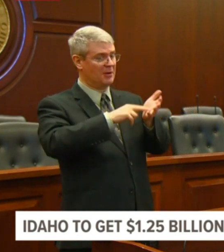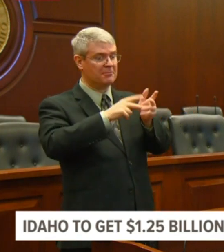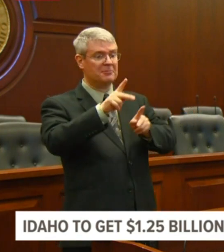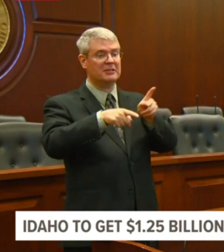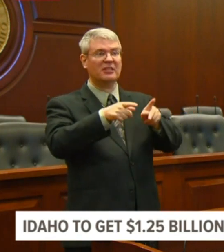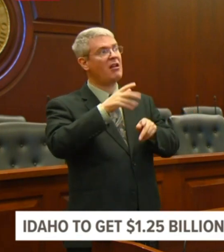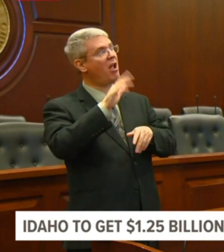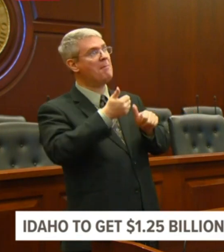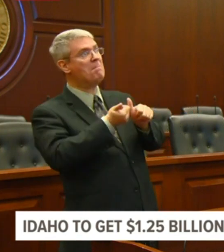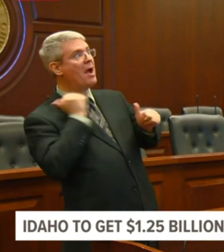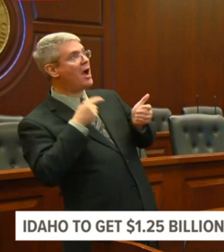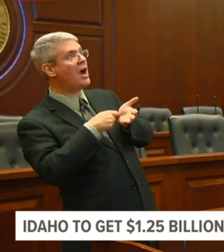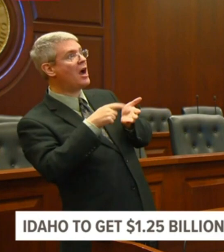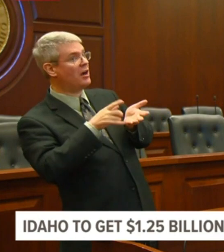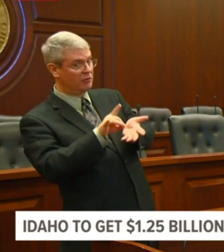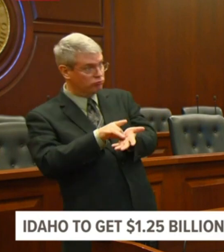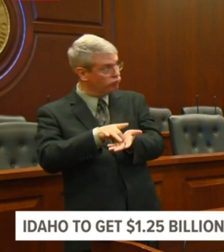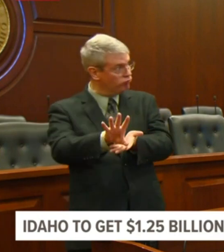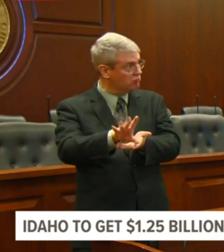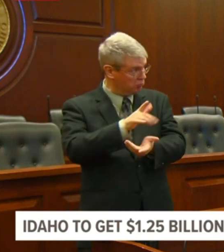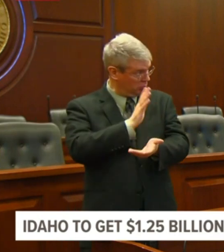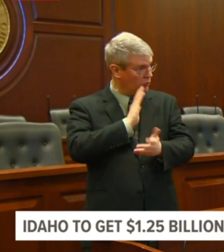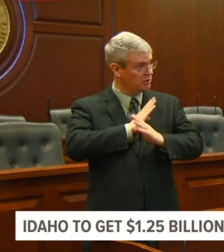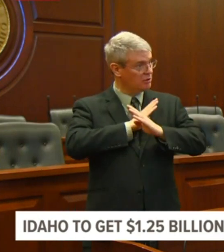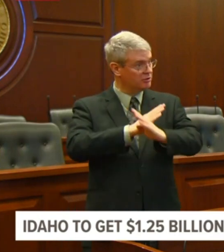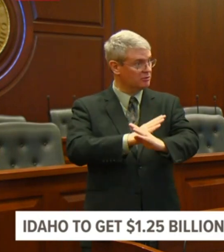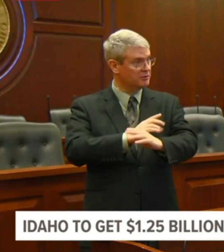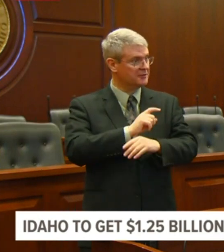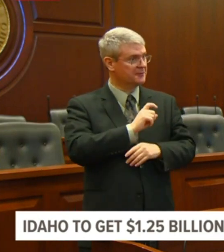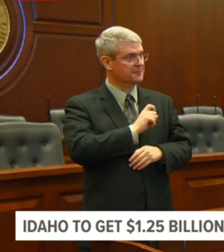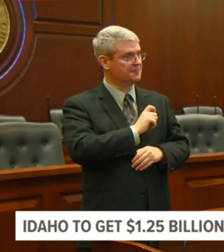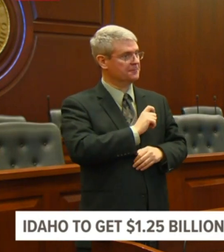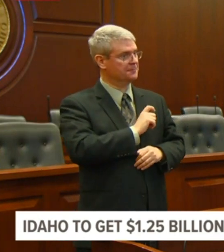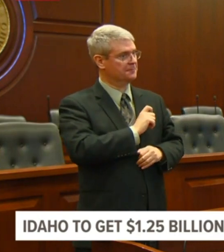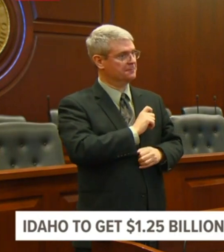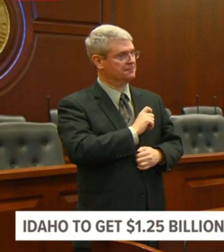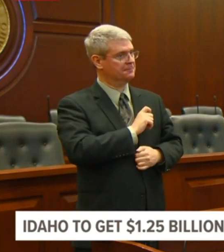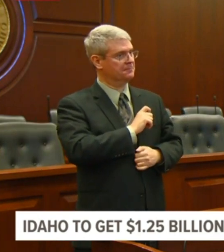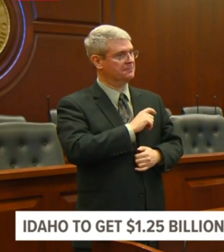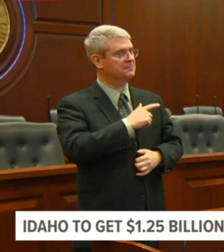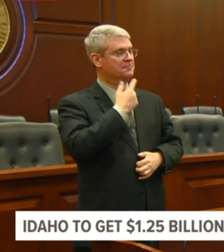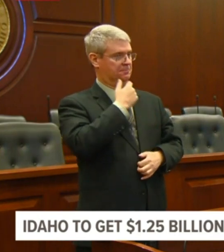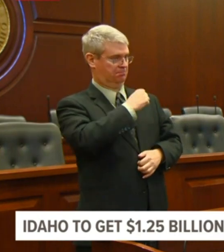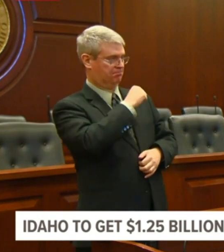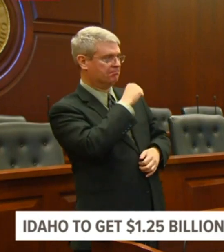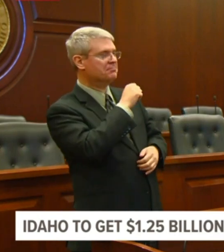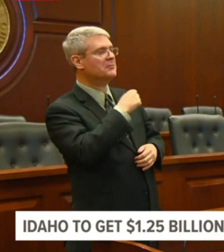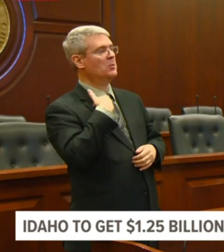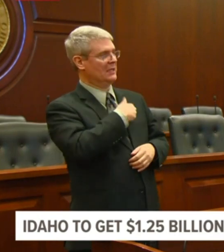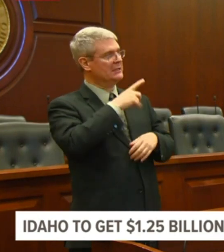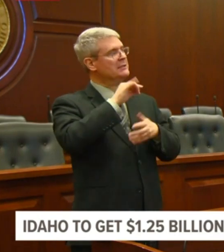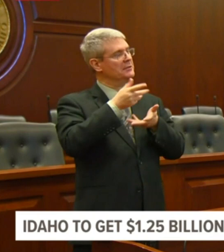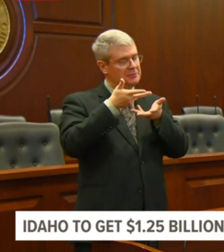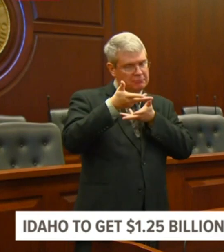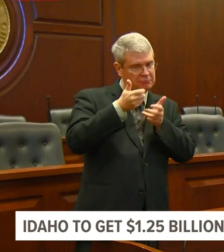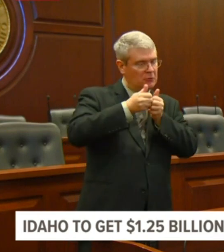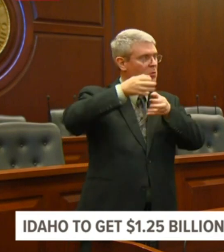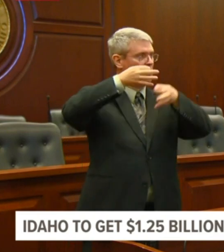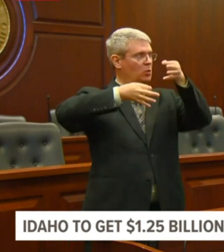talked, there's some of this taking place at the courts about, because the courts have dialed way back